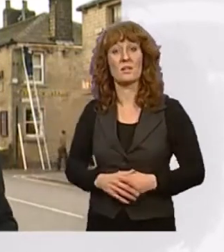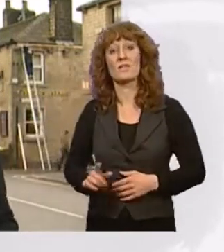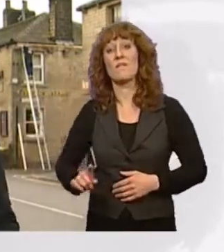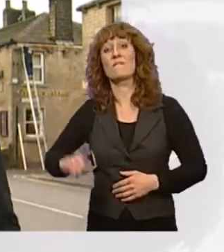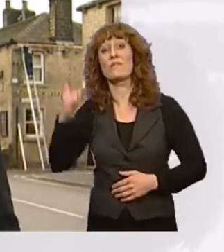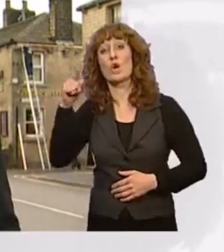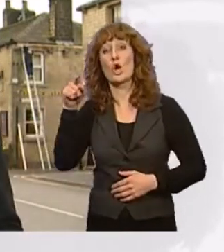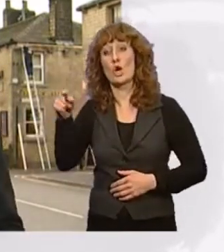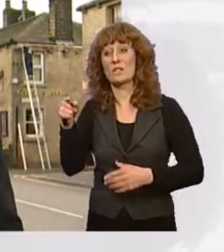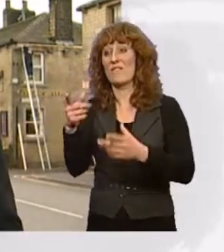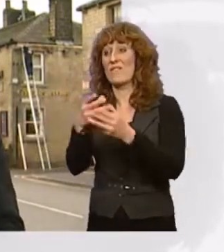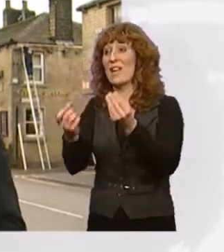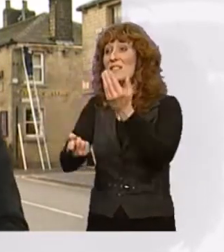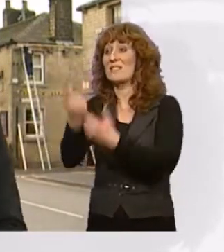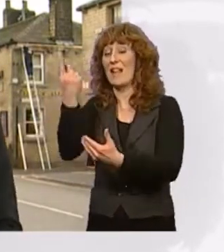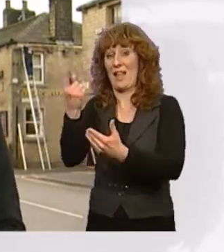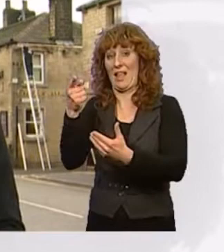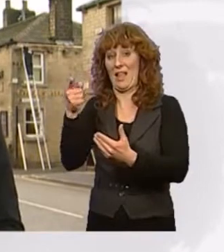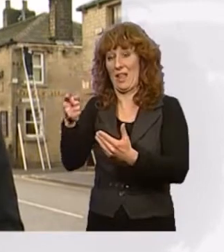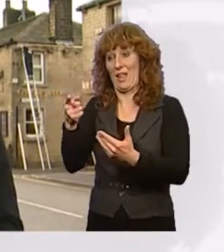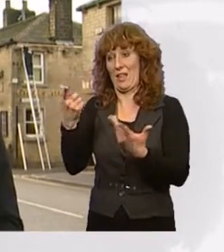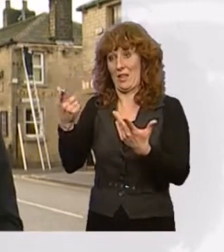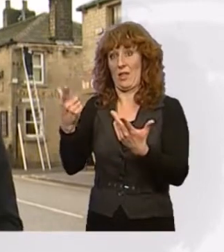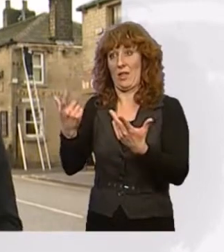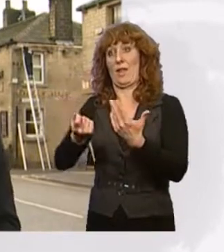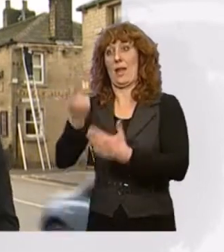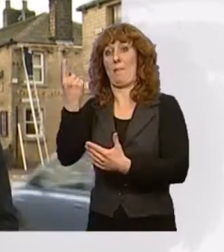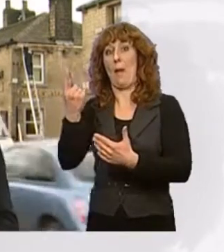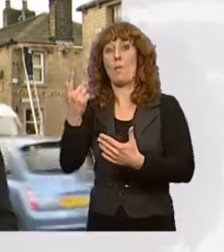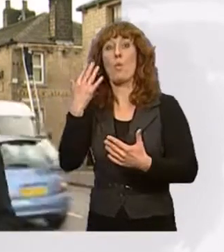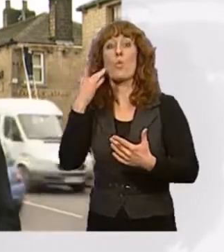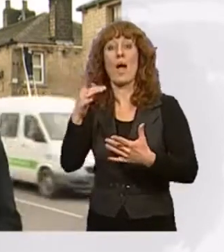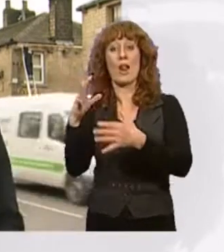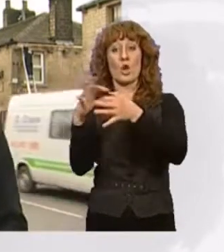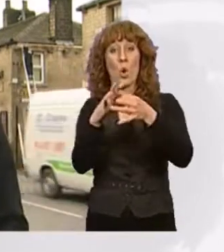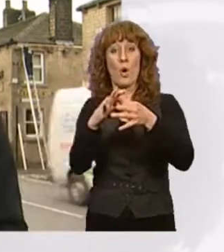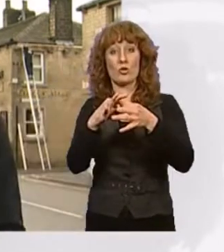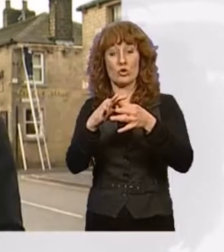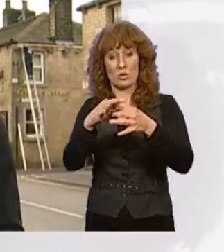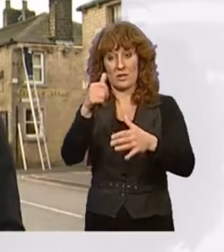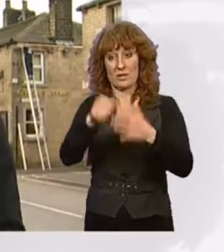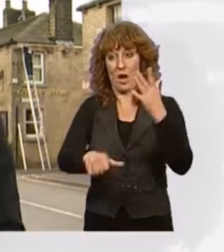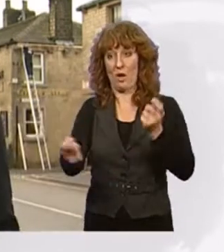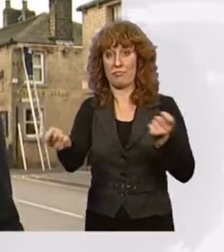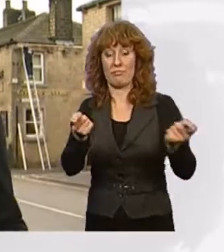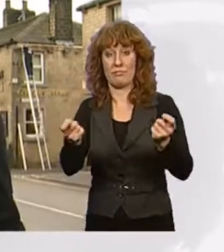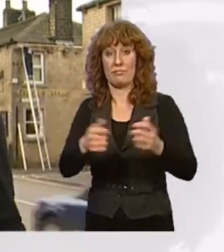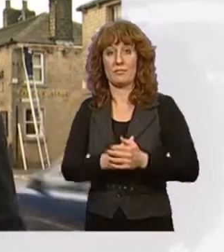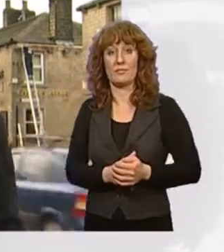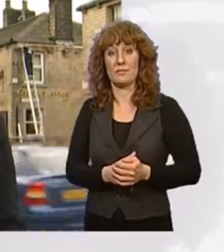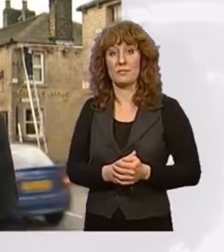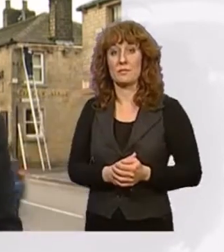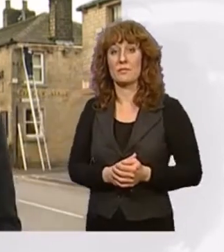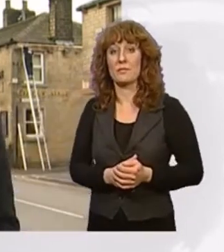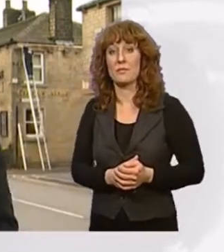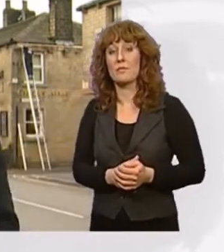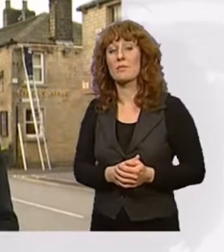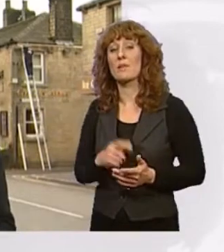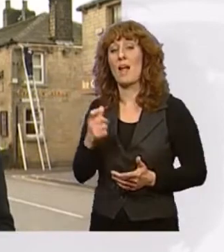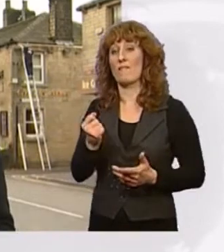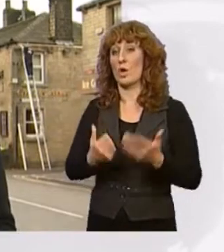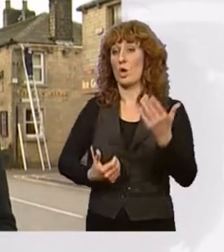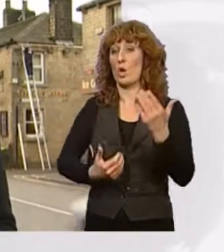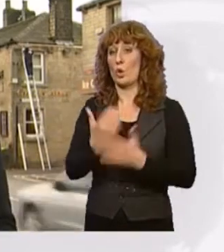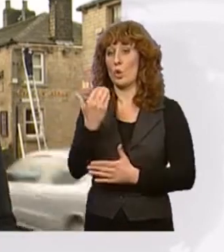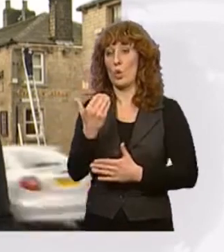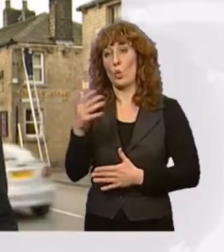and the first by-election under the coalition government and also the first by-election win for the new-ish Labour leader Ed